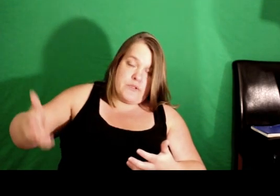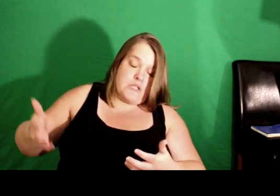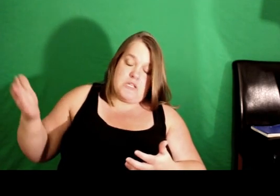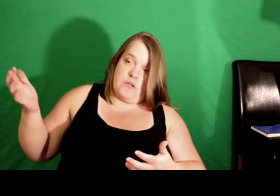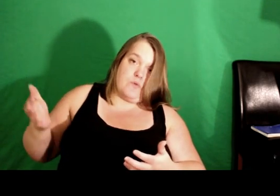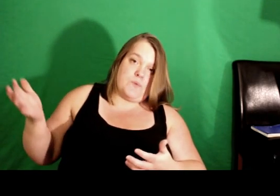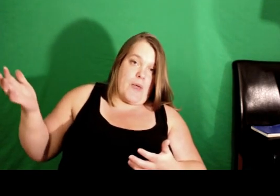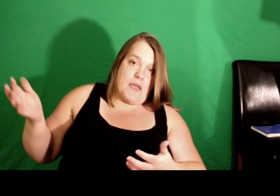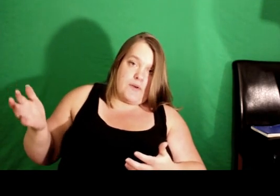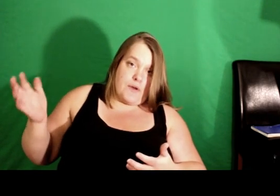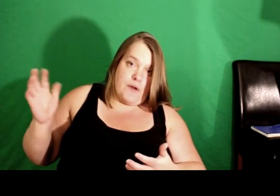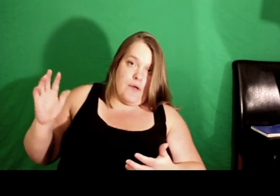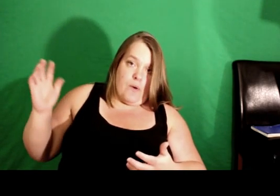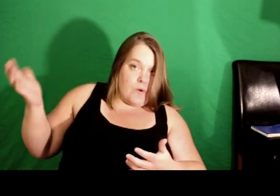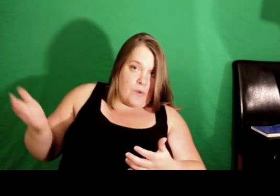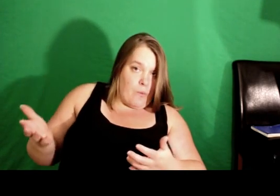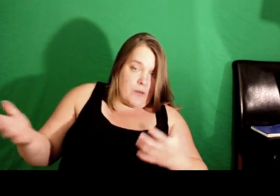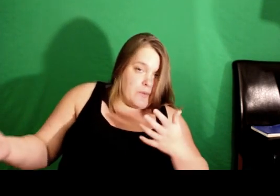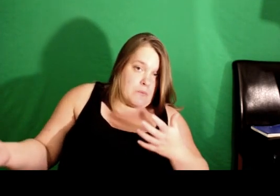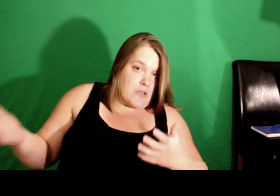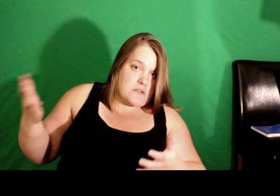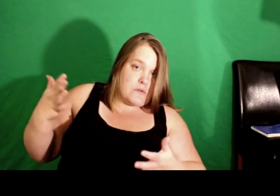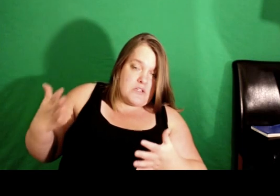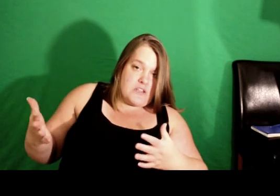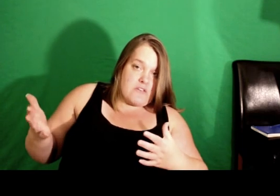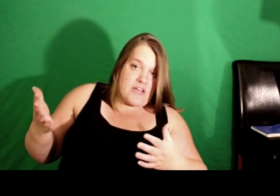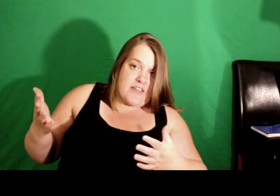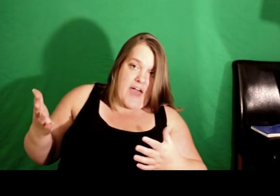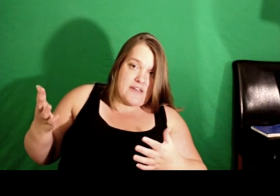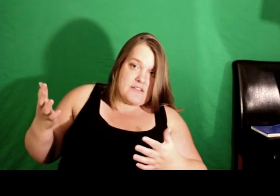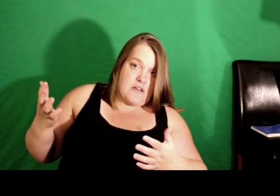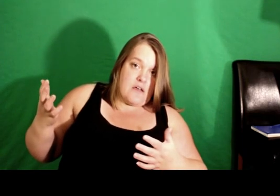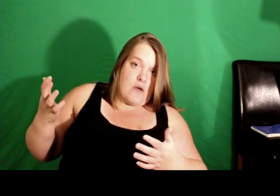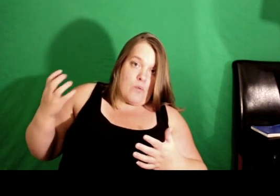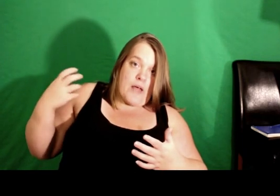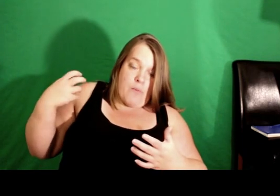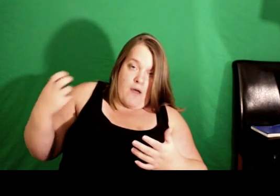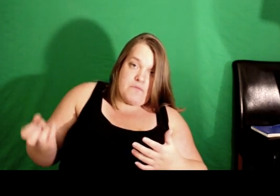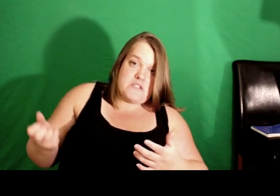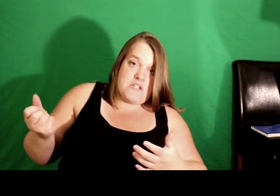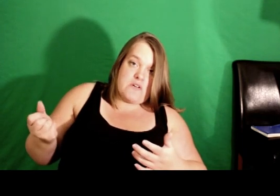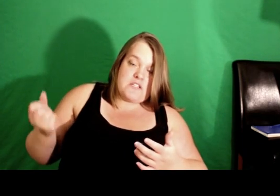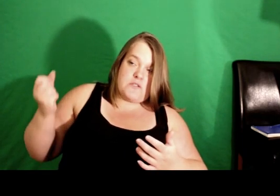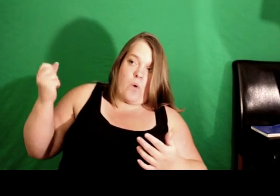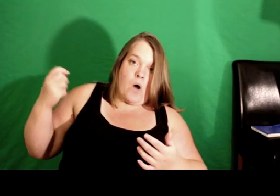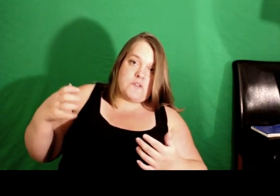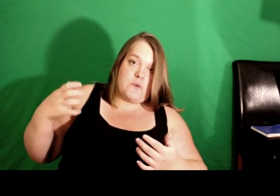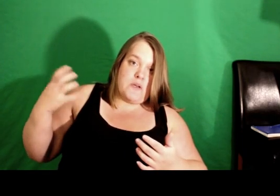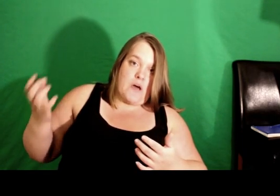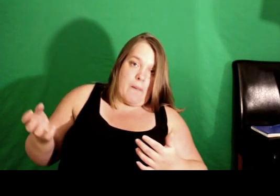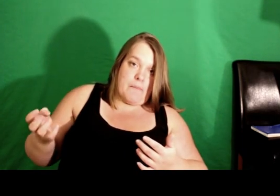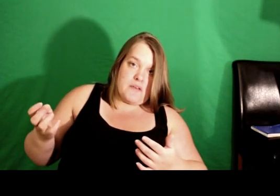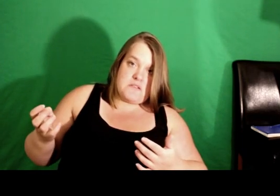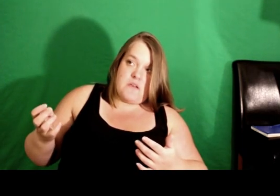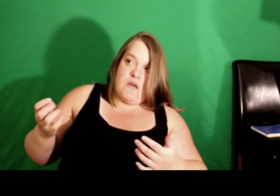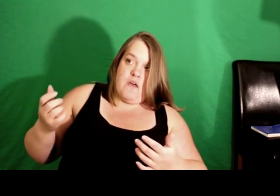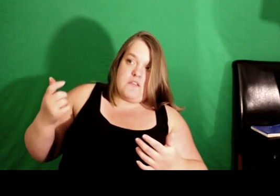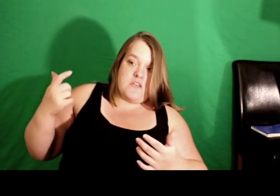really need to lose weight or don't want to build muscle, anything like that. Well, I want this series to also encompass things